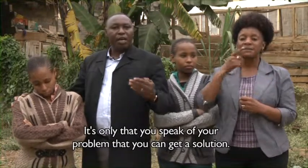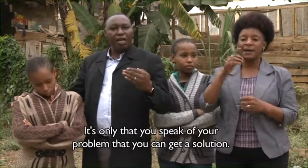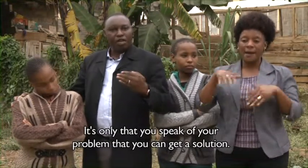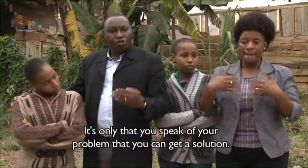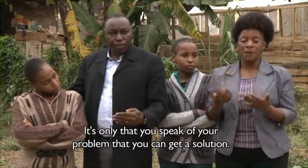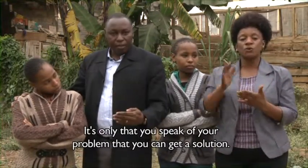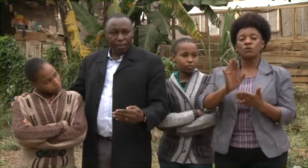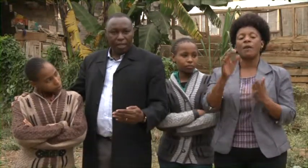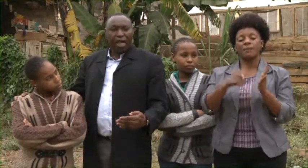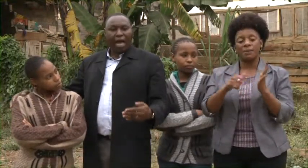get a solution.